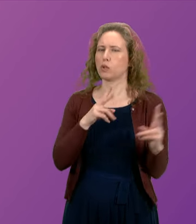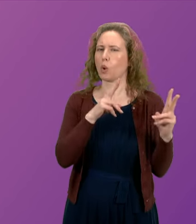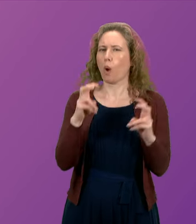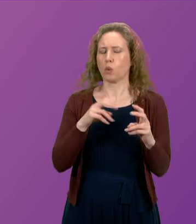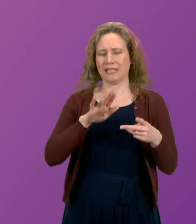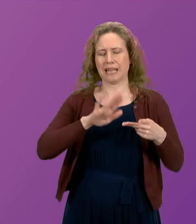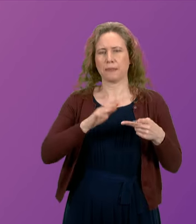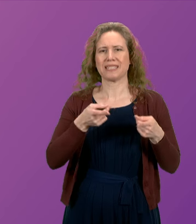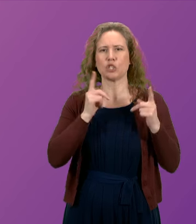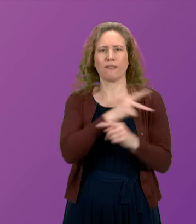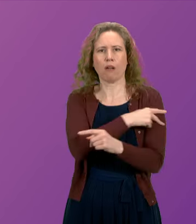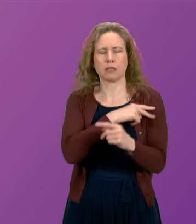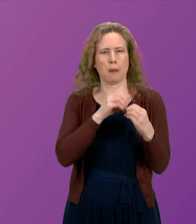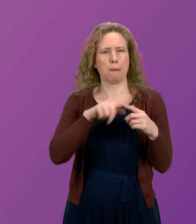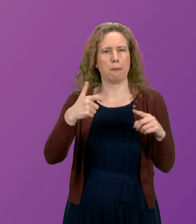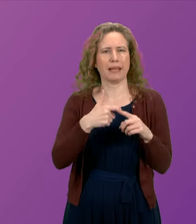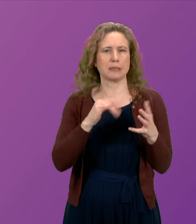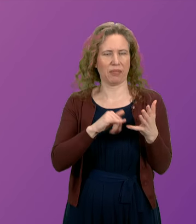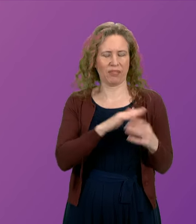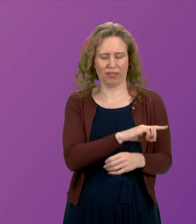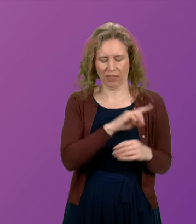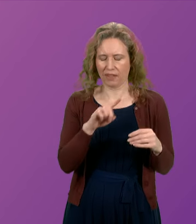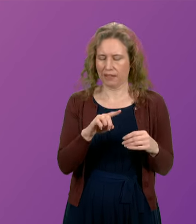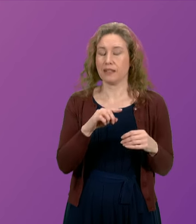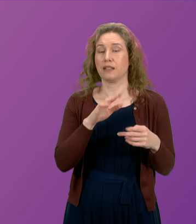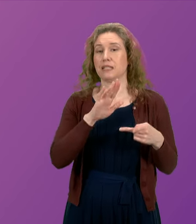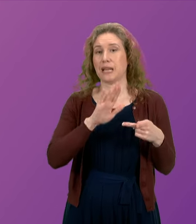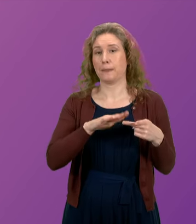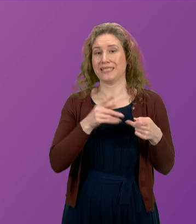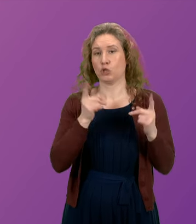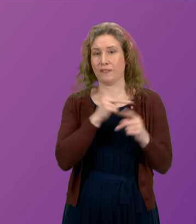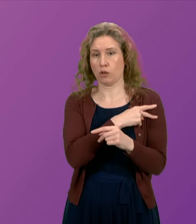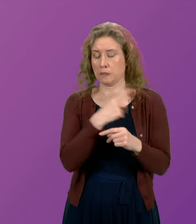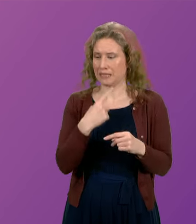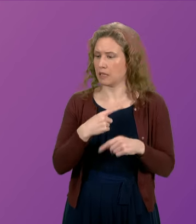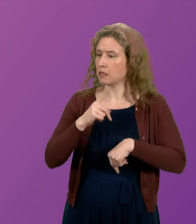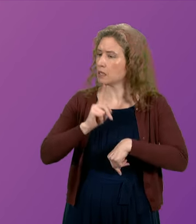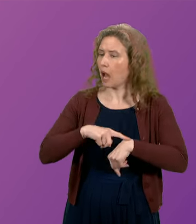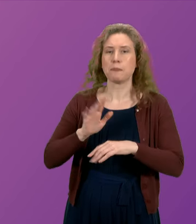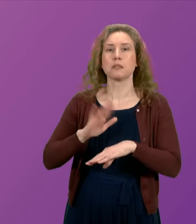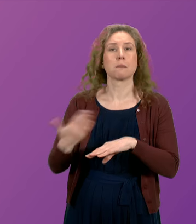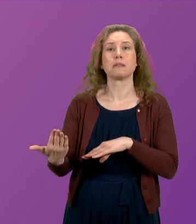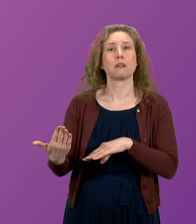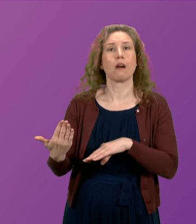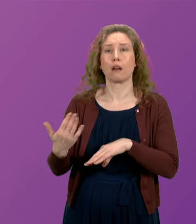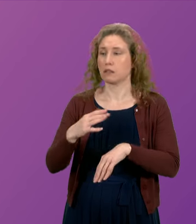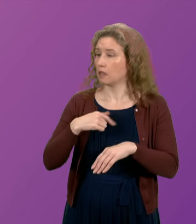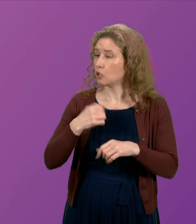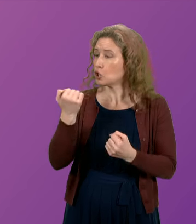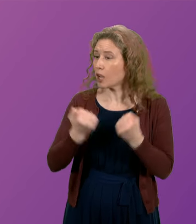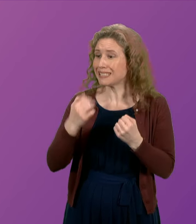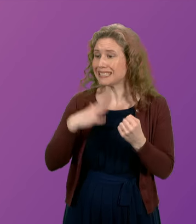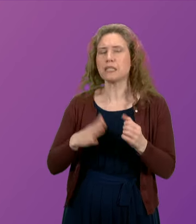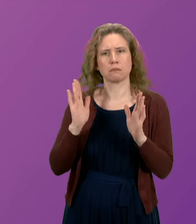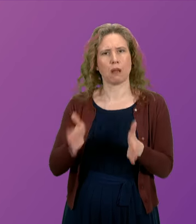Constable Beck Smith in relation to this matter the Deputy Chief Constable said time is no barrier to justice and if women